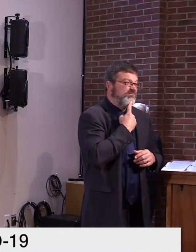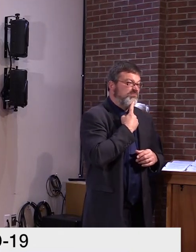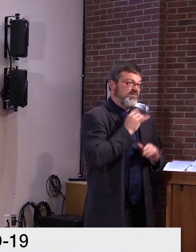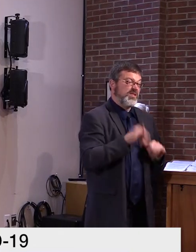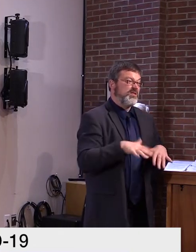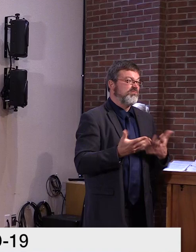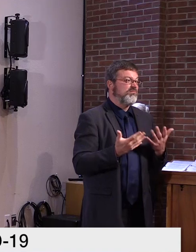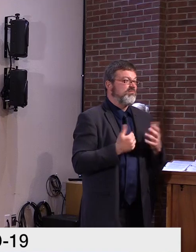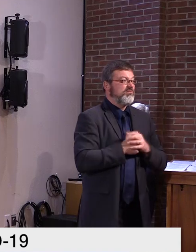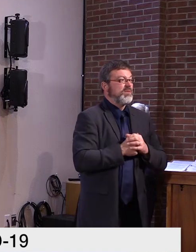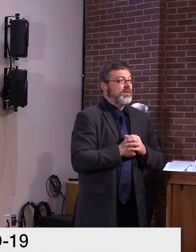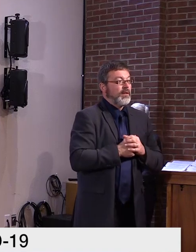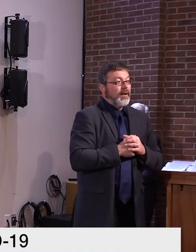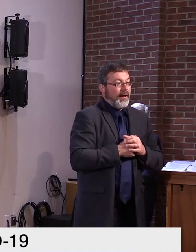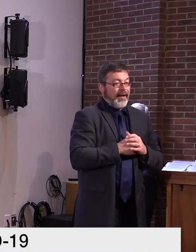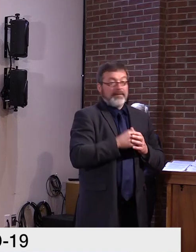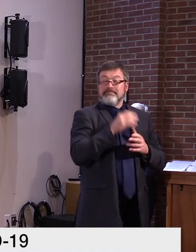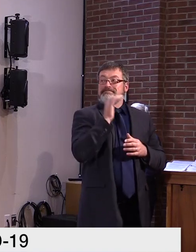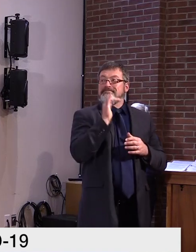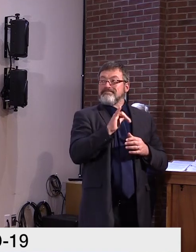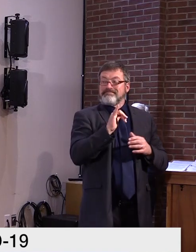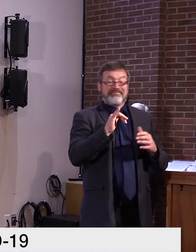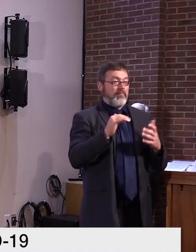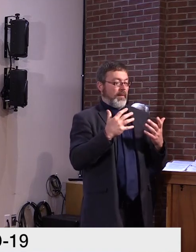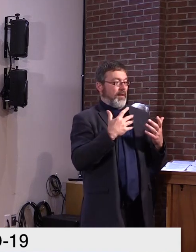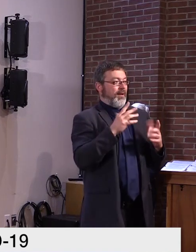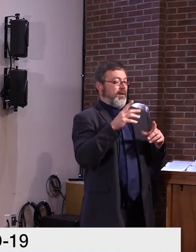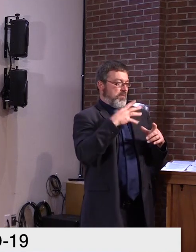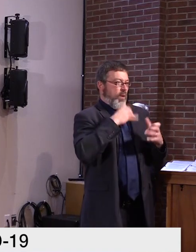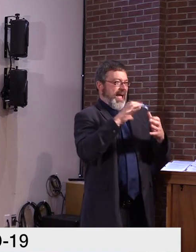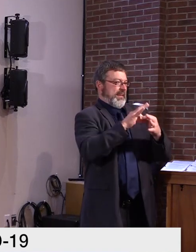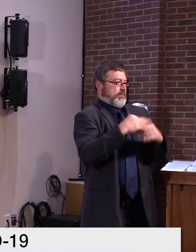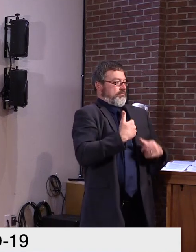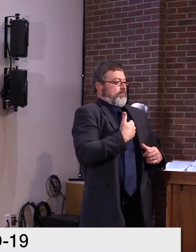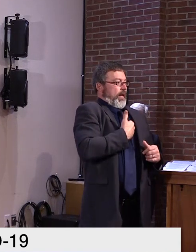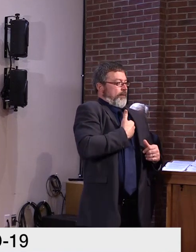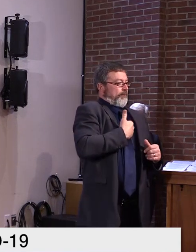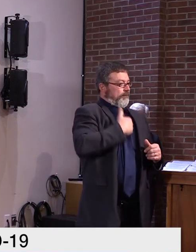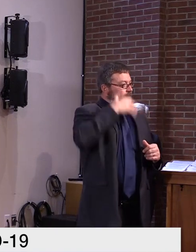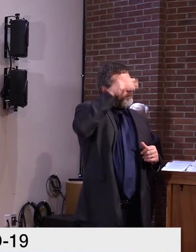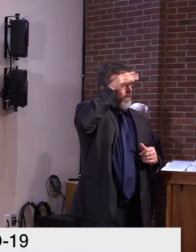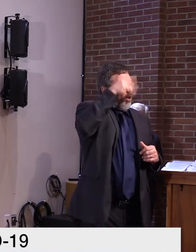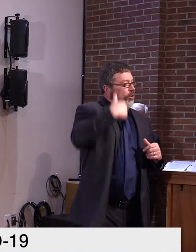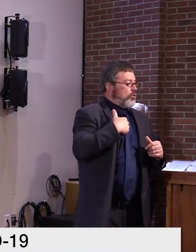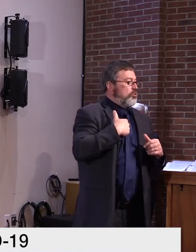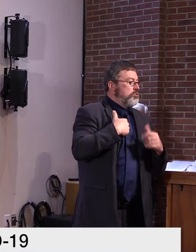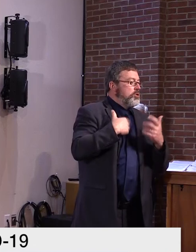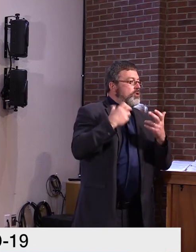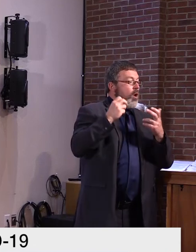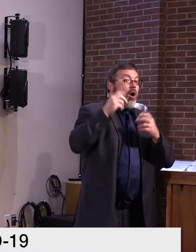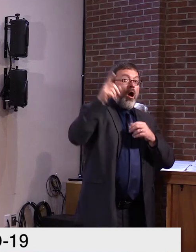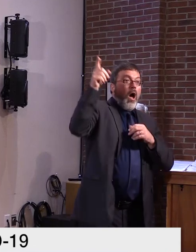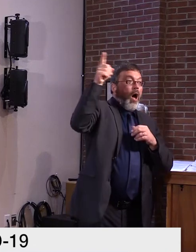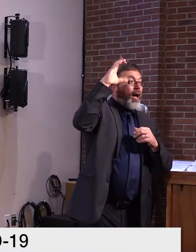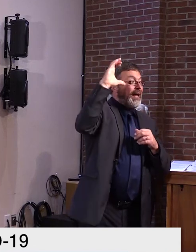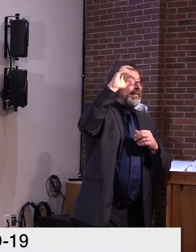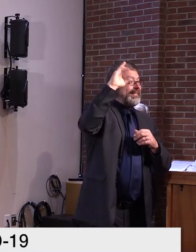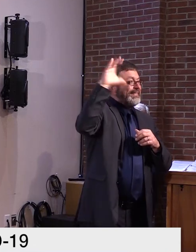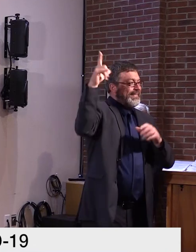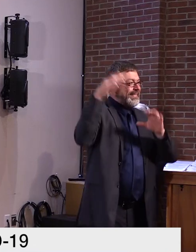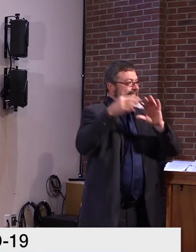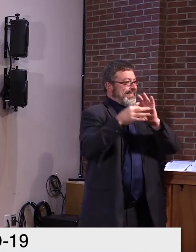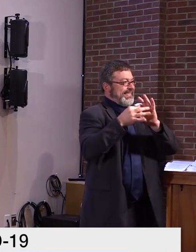yesterday, once again, the CDC acknowledged Vermont's contact tracing efforts are the best in the nation.